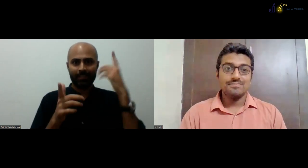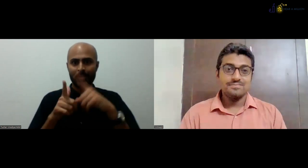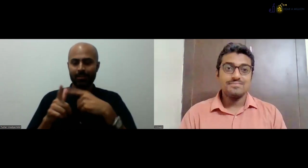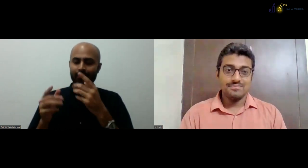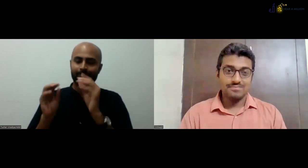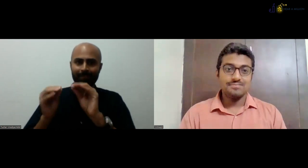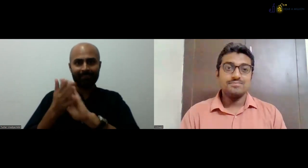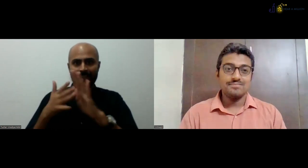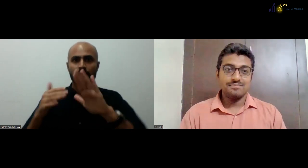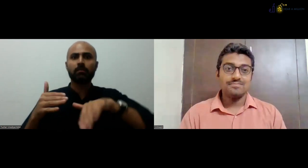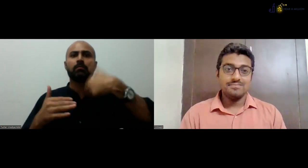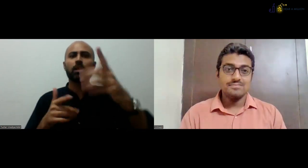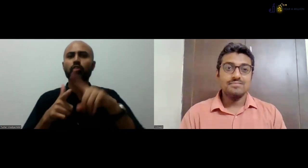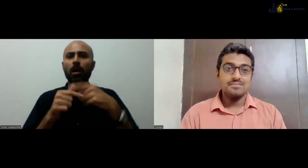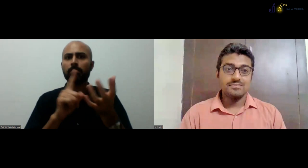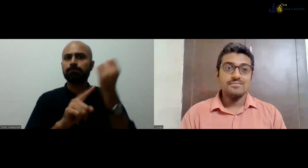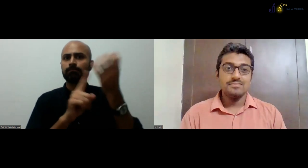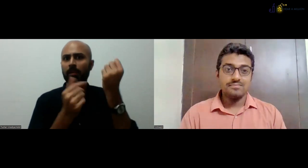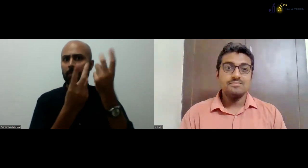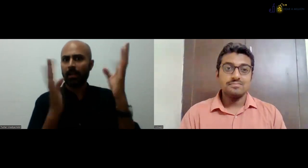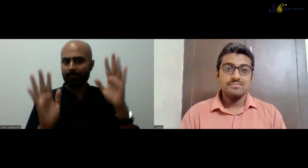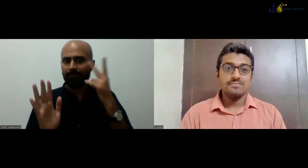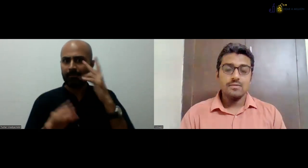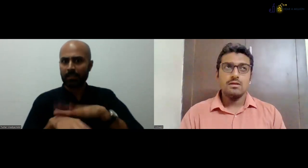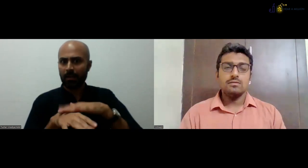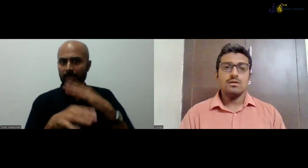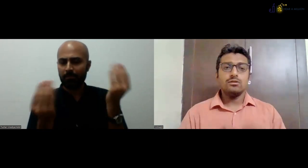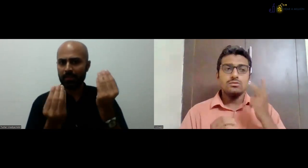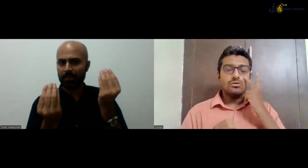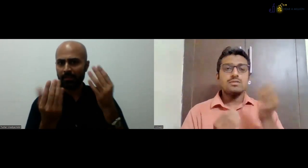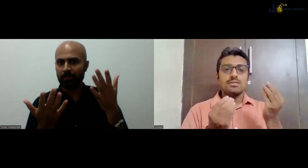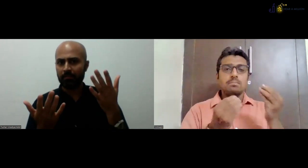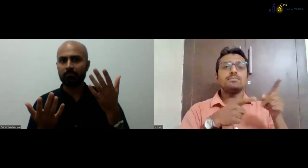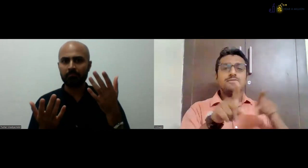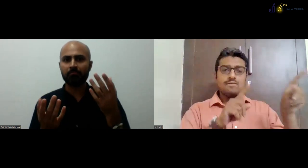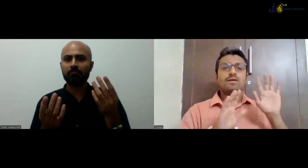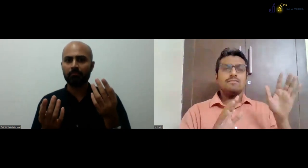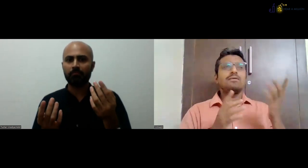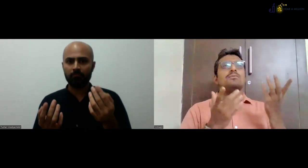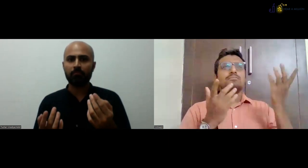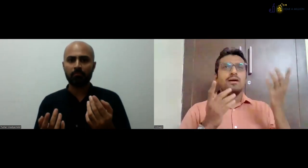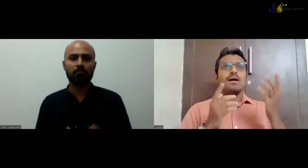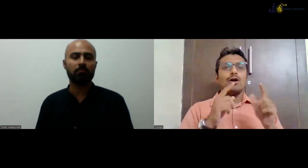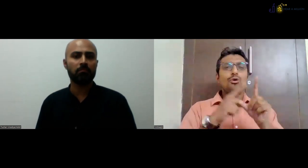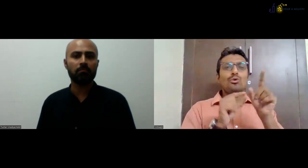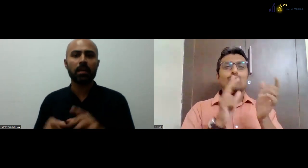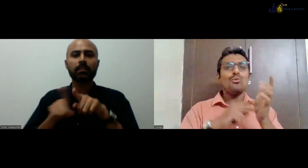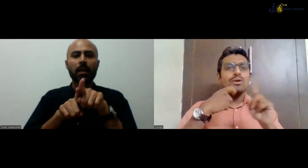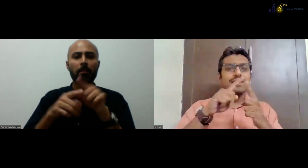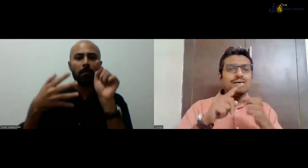And you have been teaching since many years. Can you talk about the job opportunities? Have ISLRTC students got jobs?